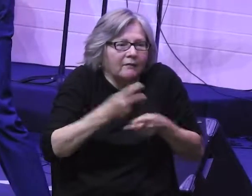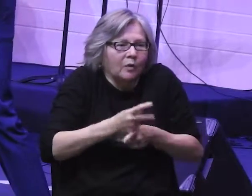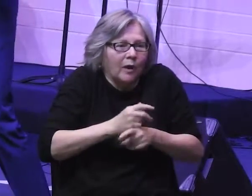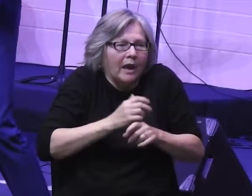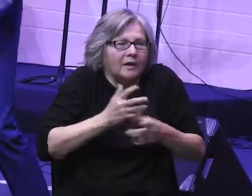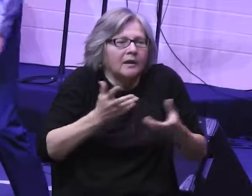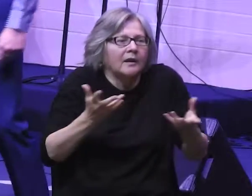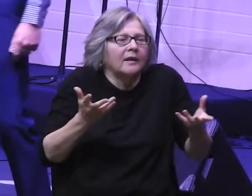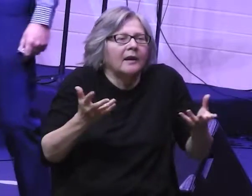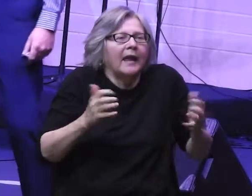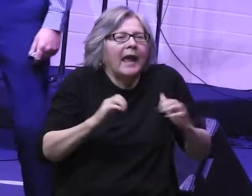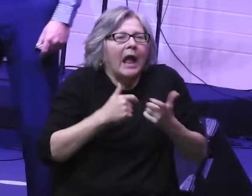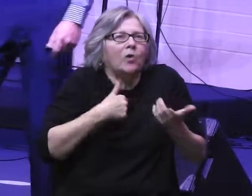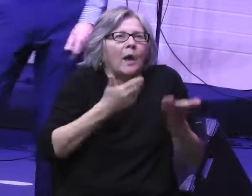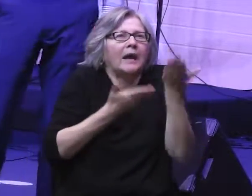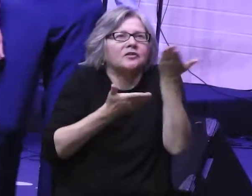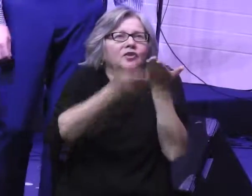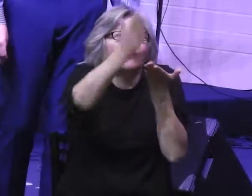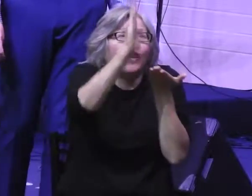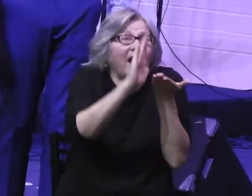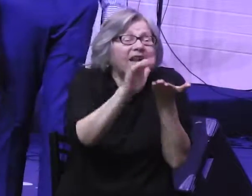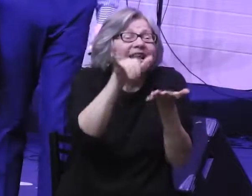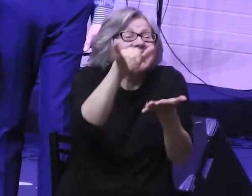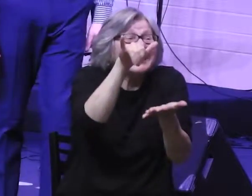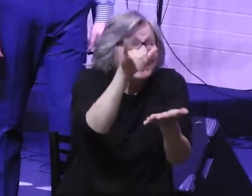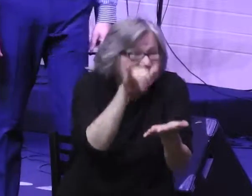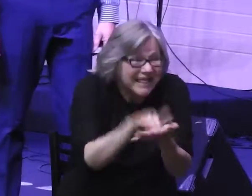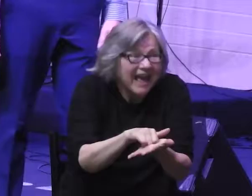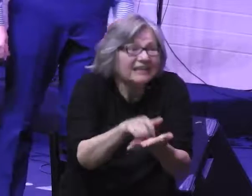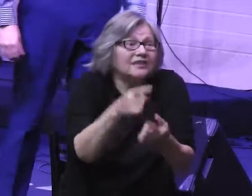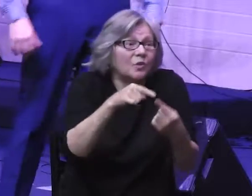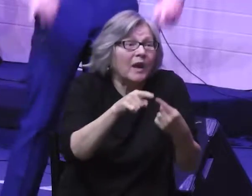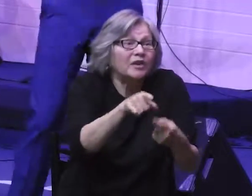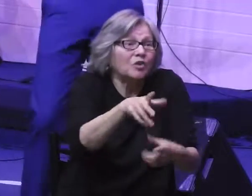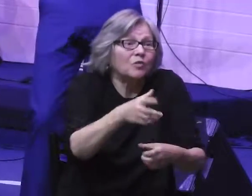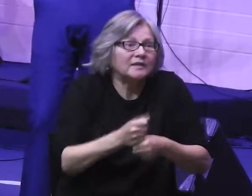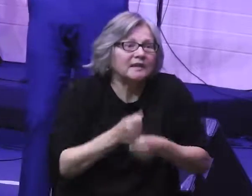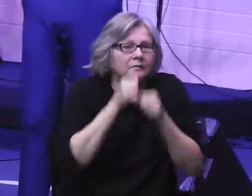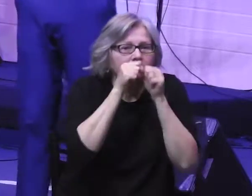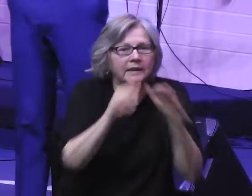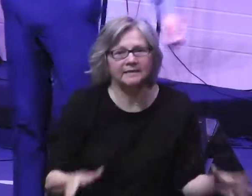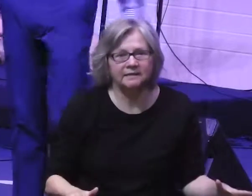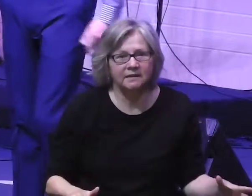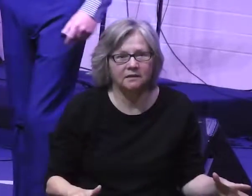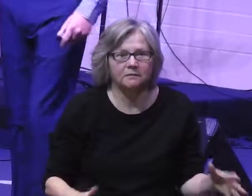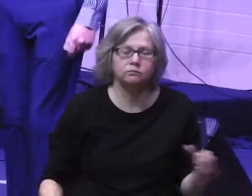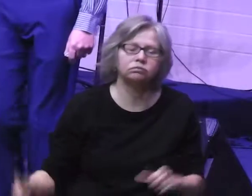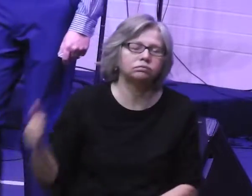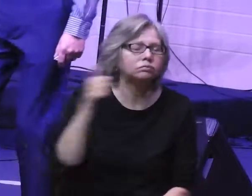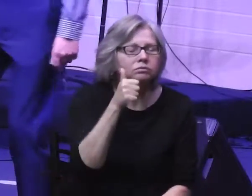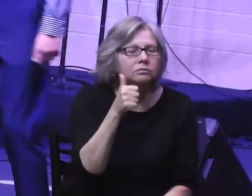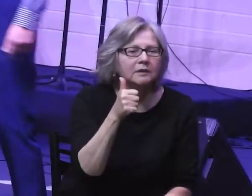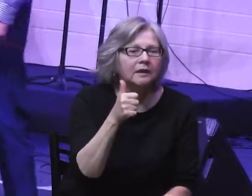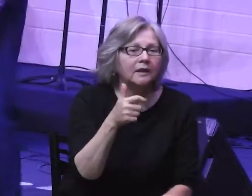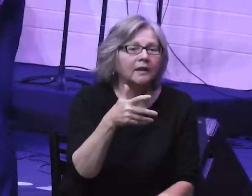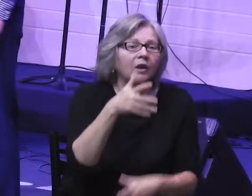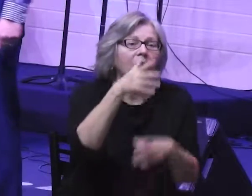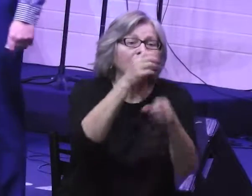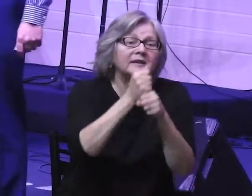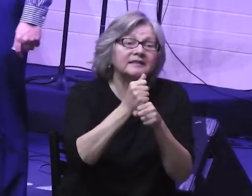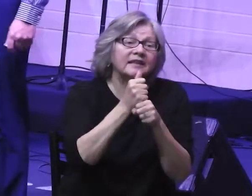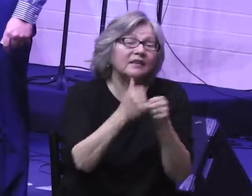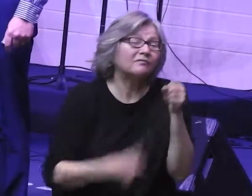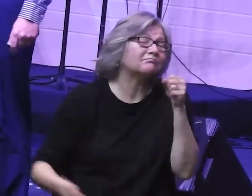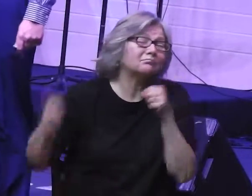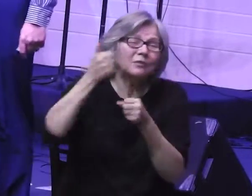actually serve God, that's when you will be most blessed. That's when you are going to receive the